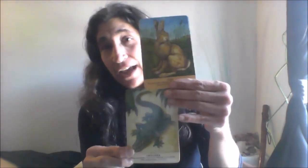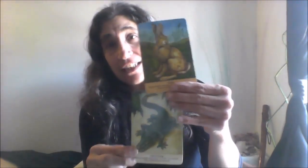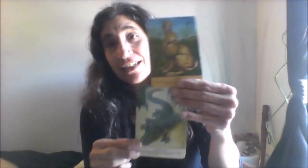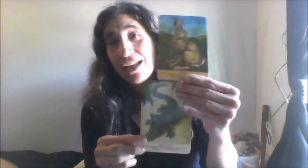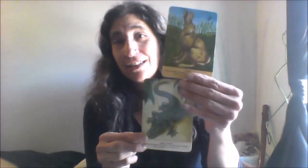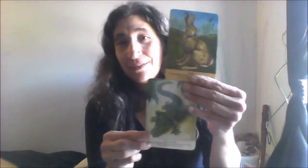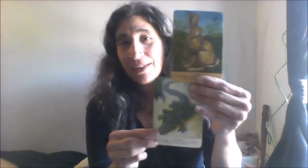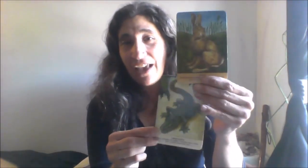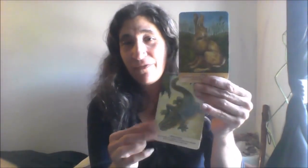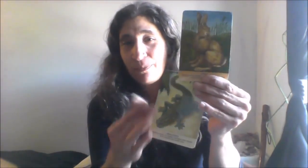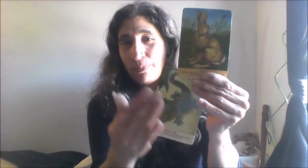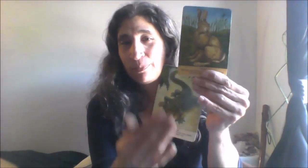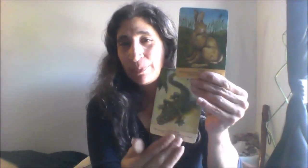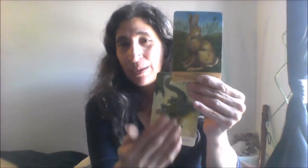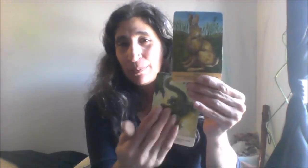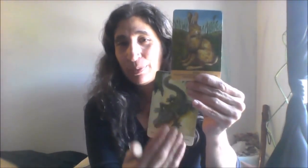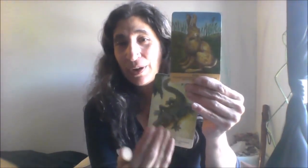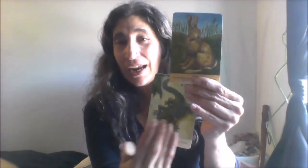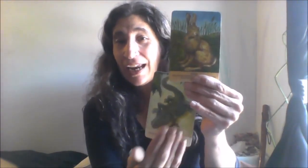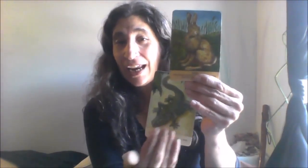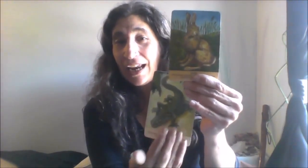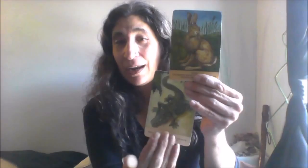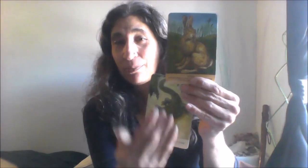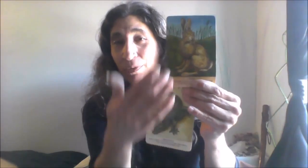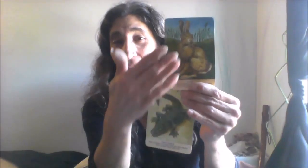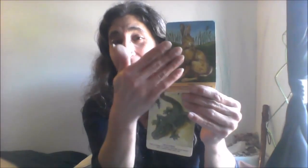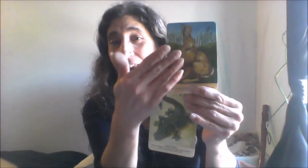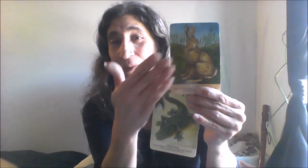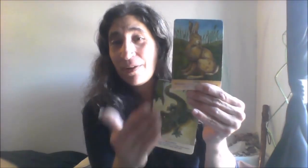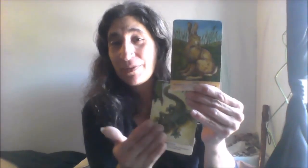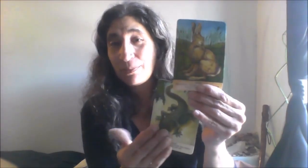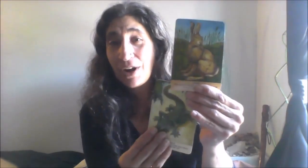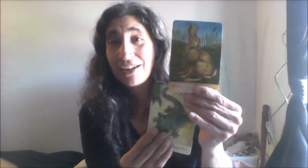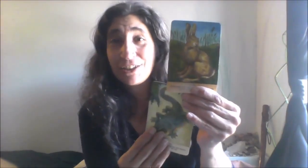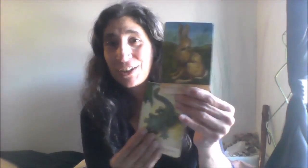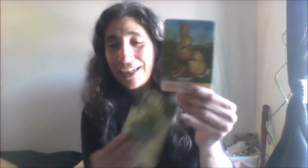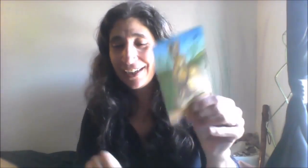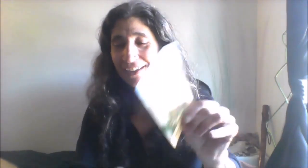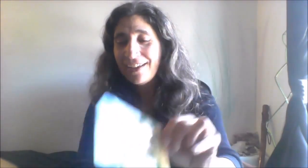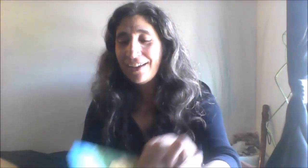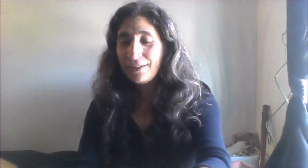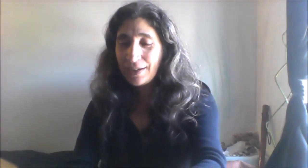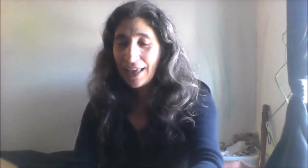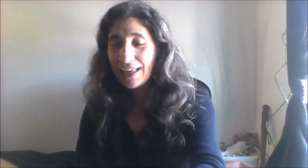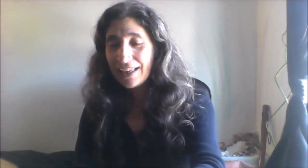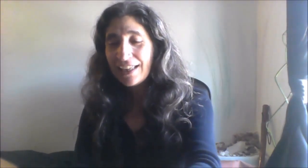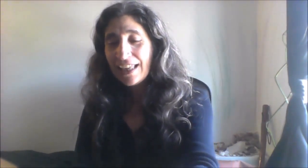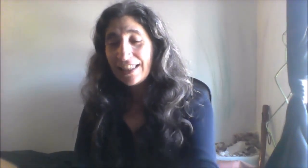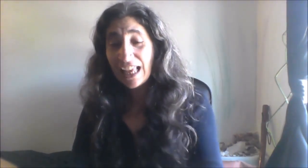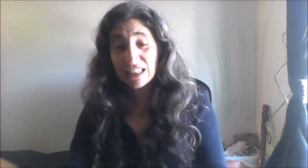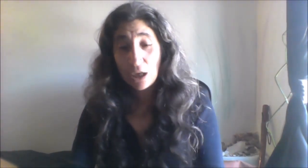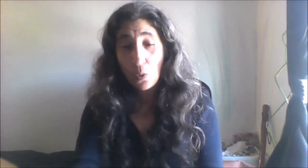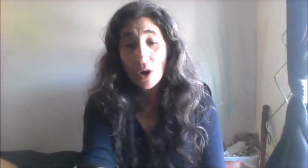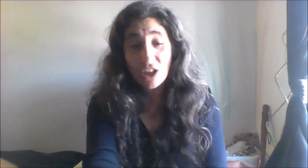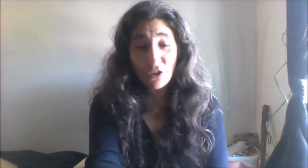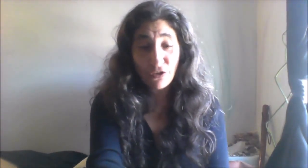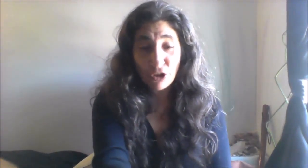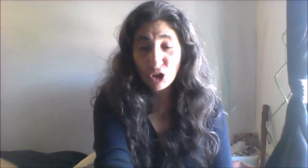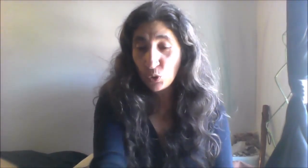pray above the predator hair okay that's what the first two weeks is okay hair